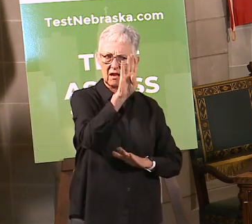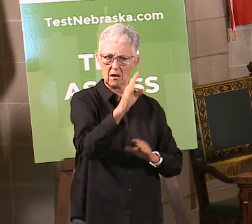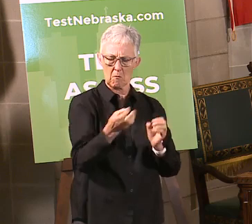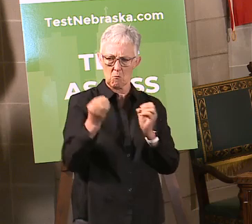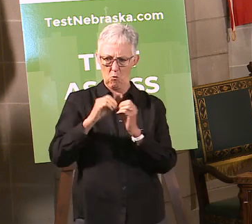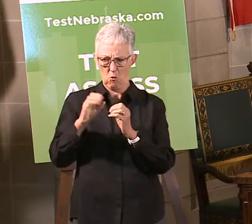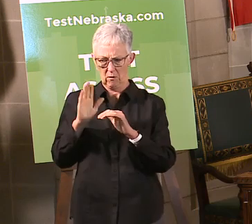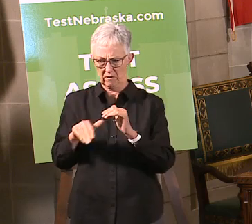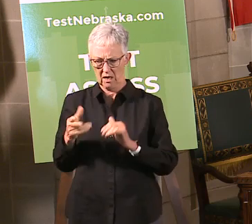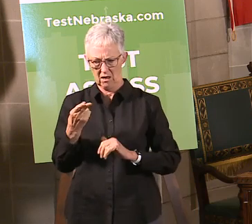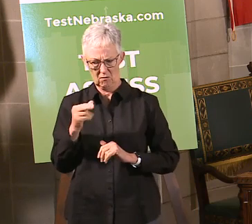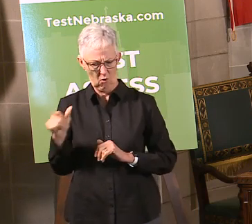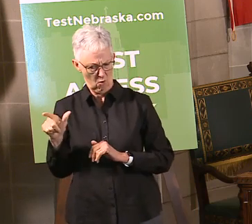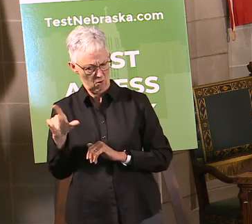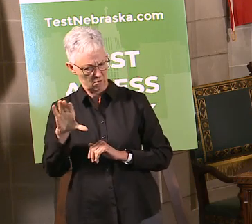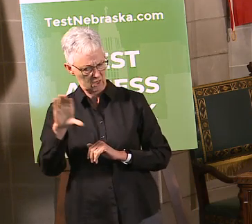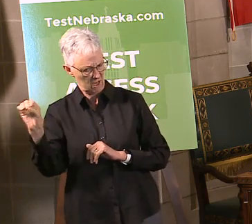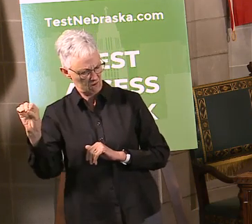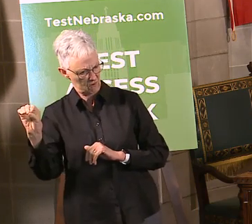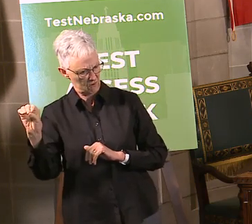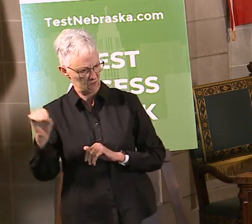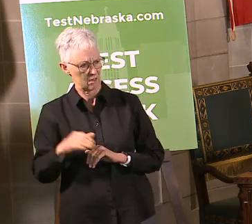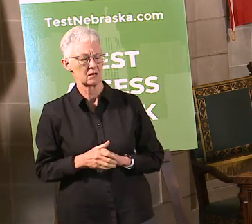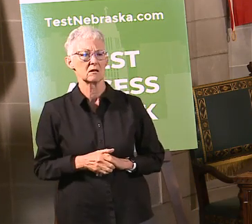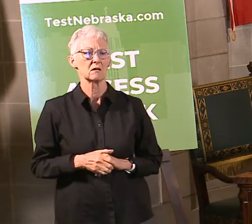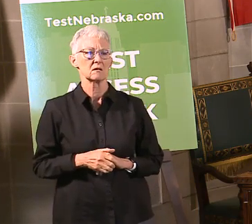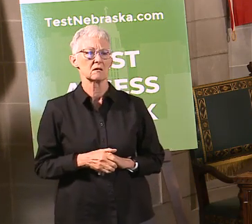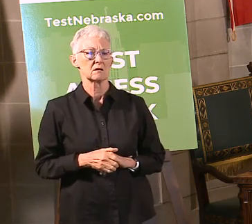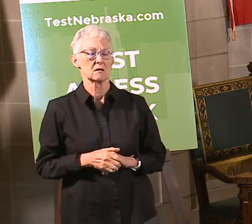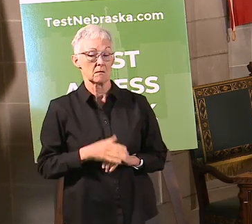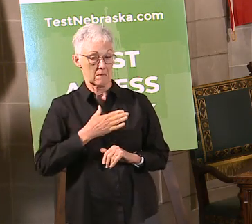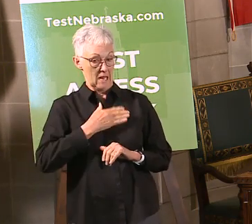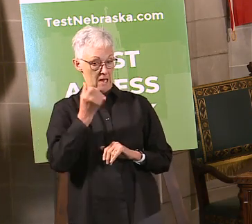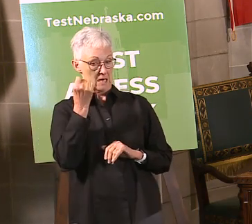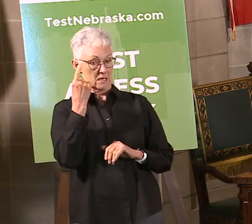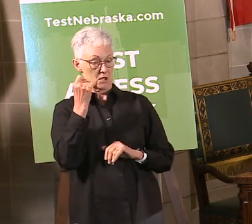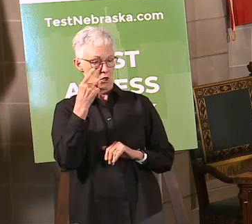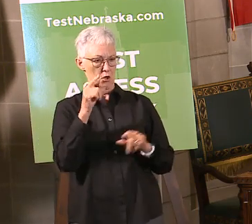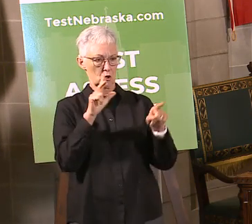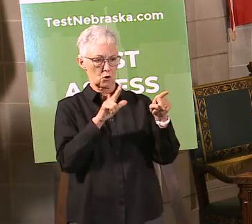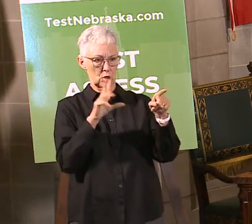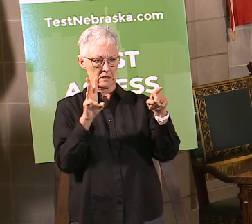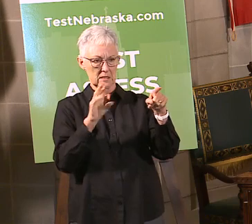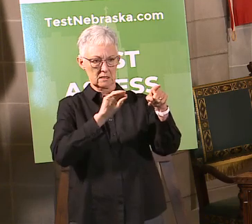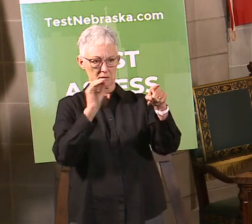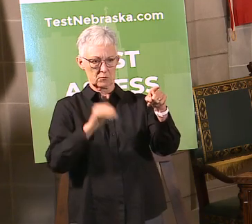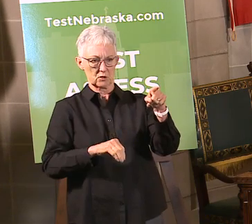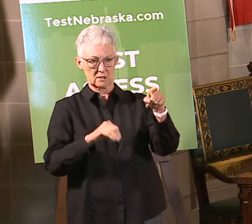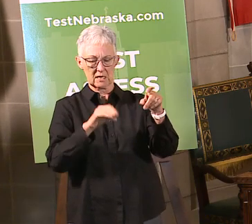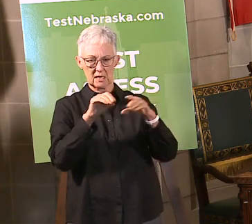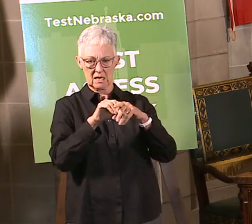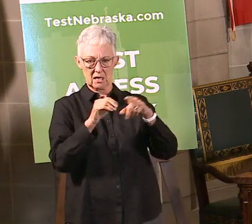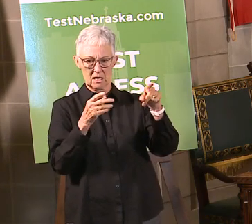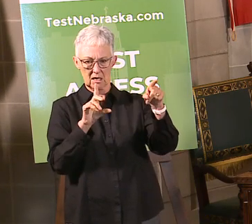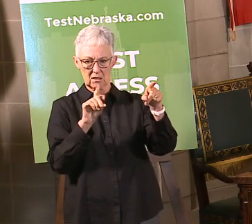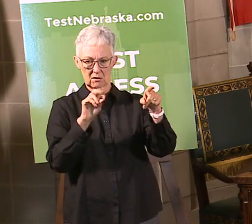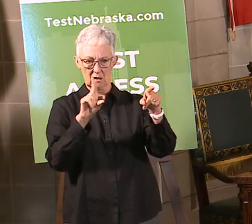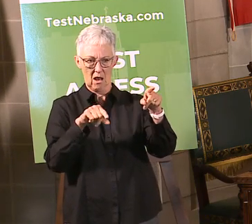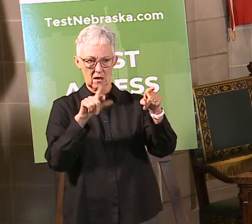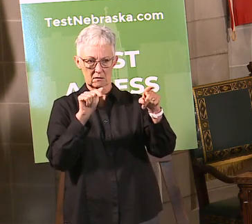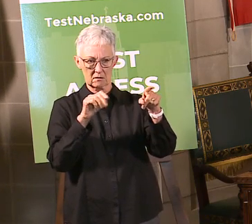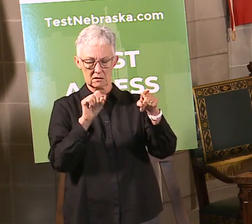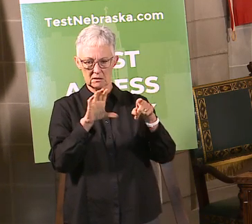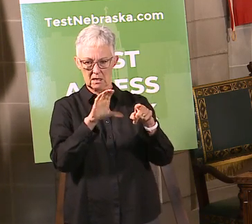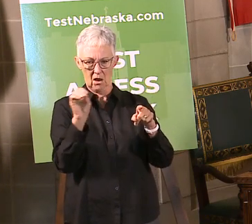is about 36 percent of the cases in Douglas County are related back to food processing facilities. I suspect that's probably one of the